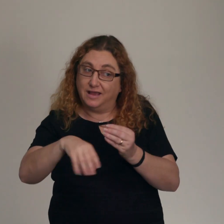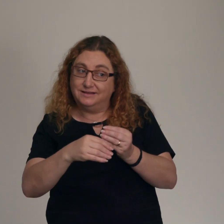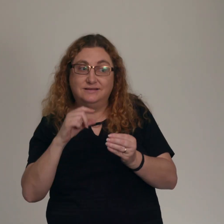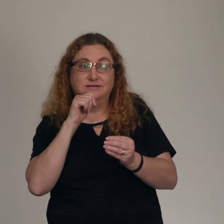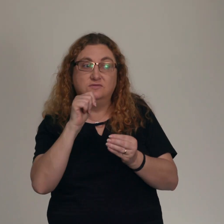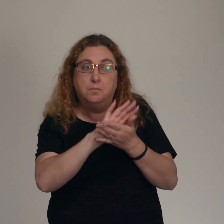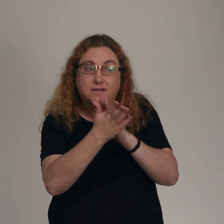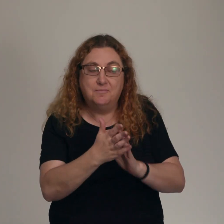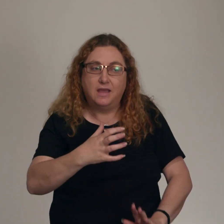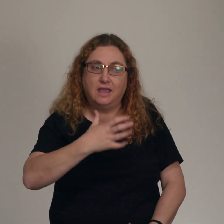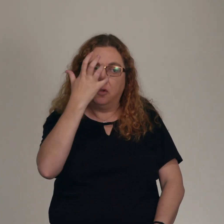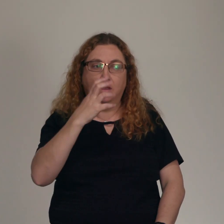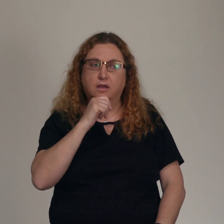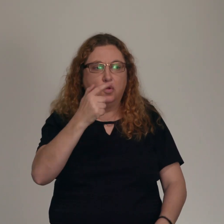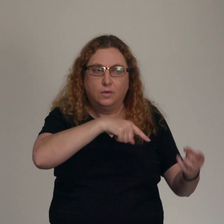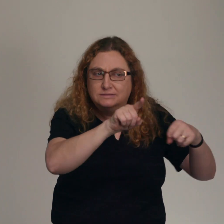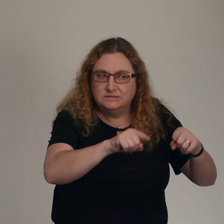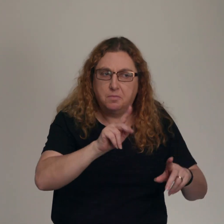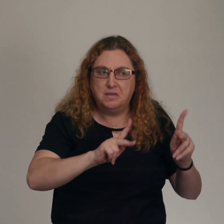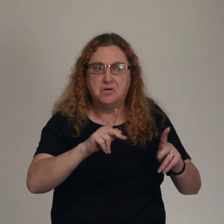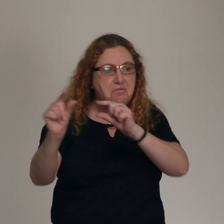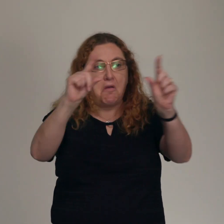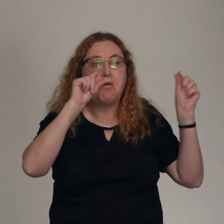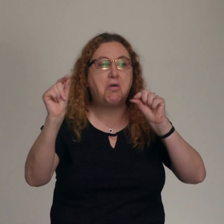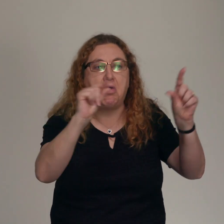slurs. Don't go around calling them morons.